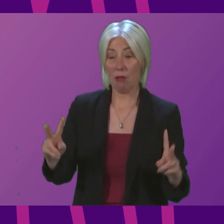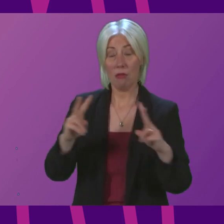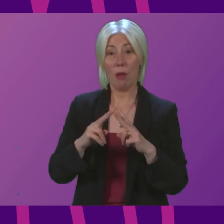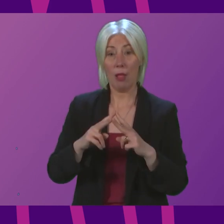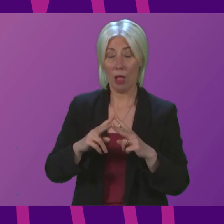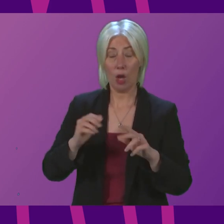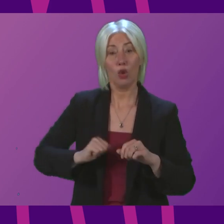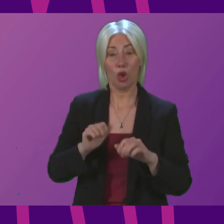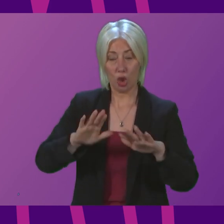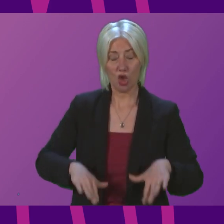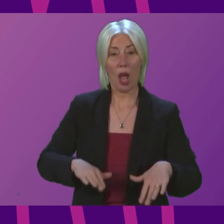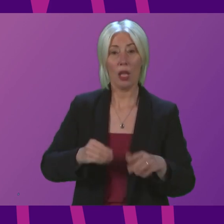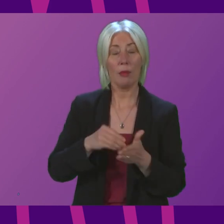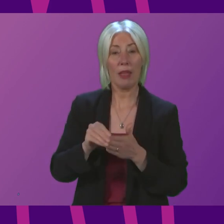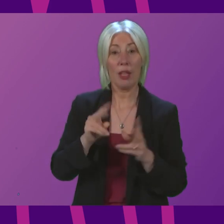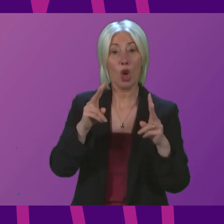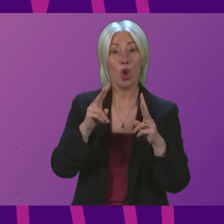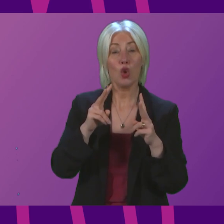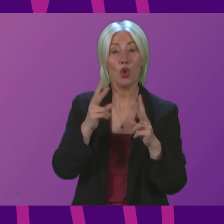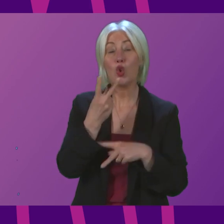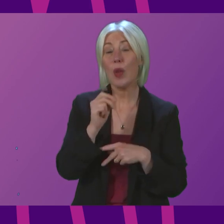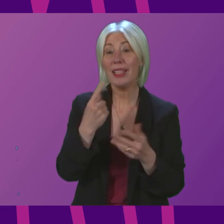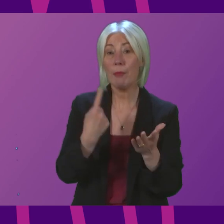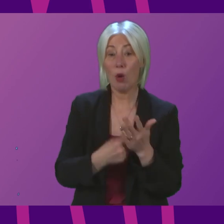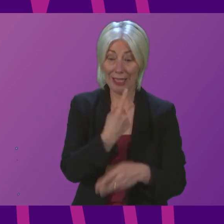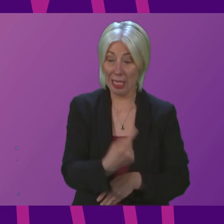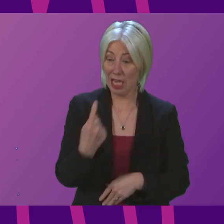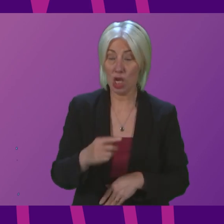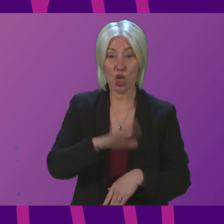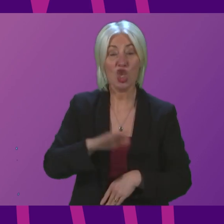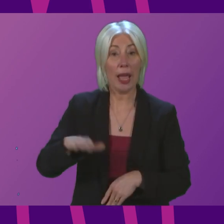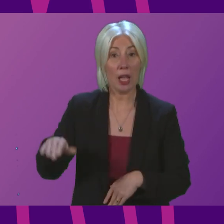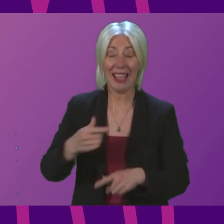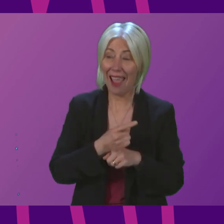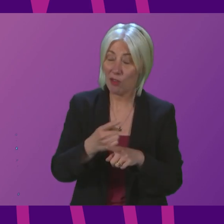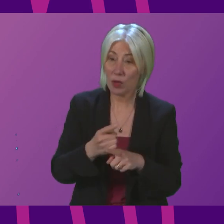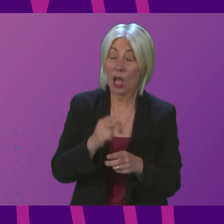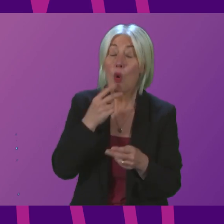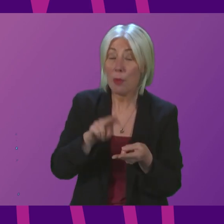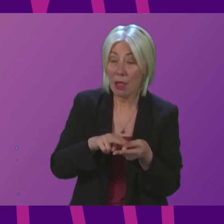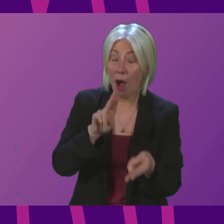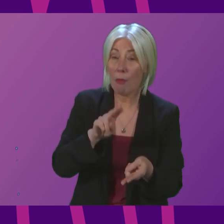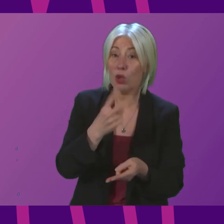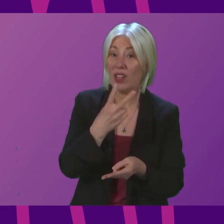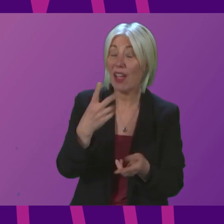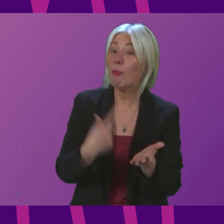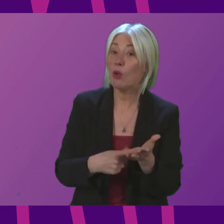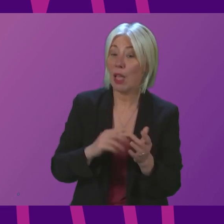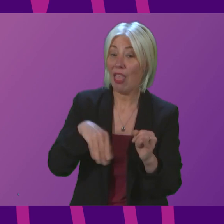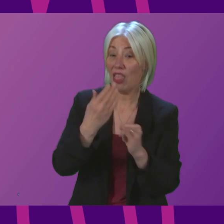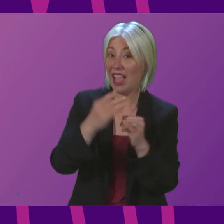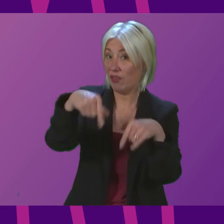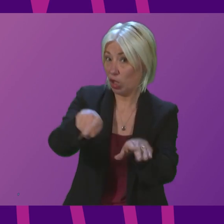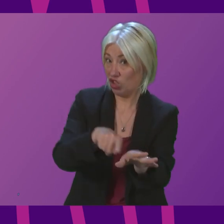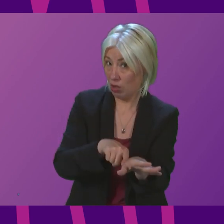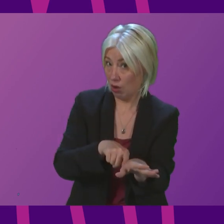child payment to £20 per child per week, and we are increasing it to £25 from the end of the year, and